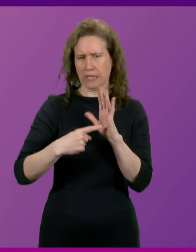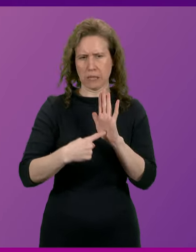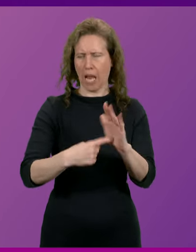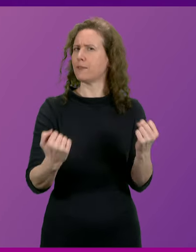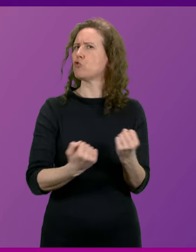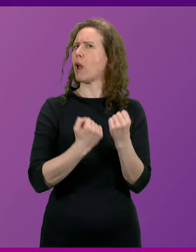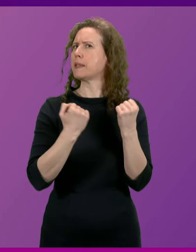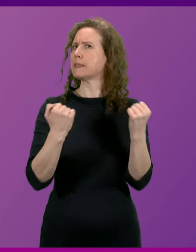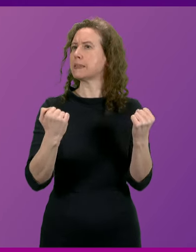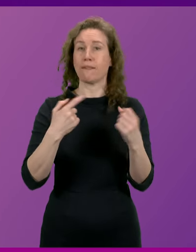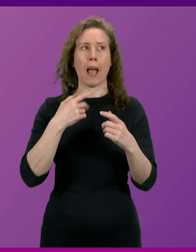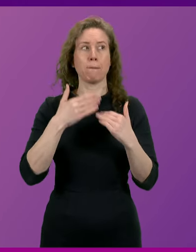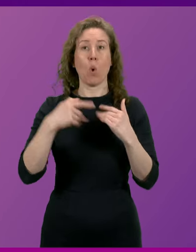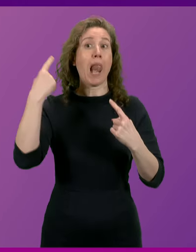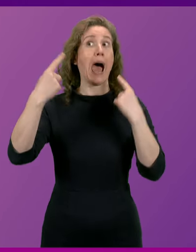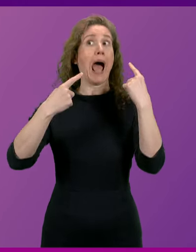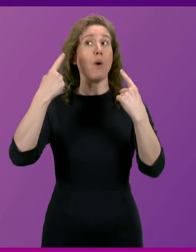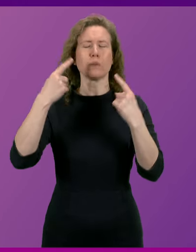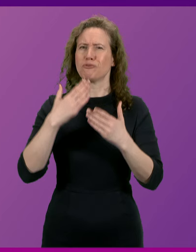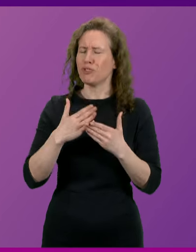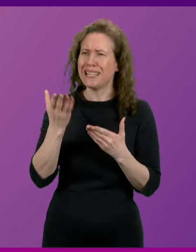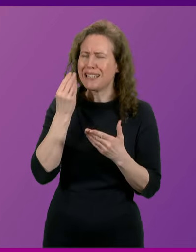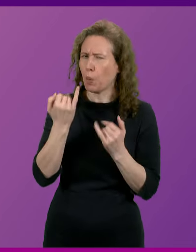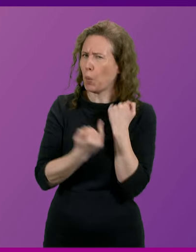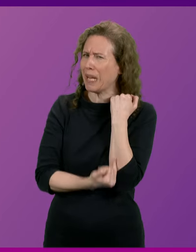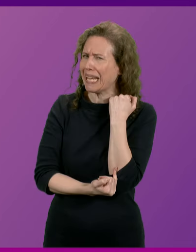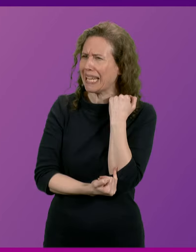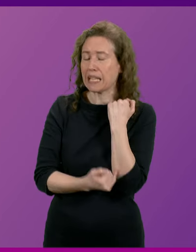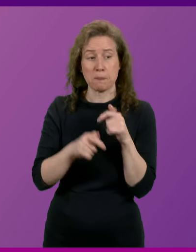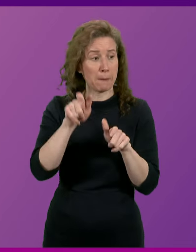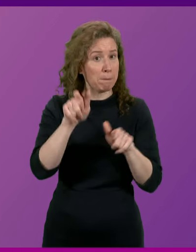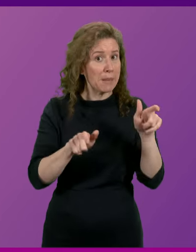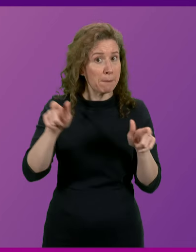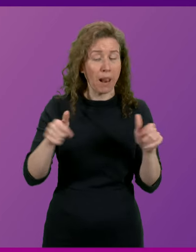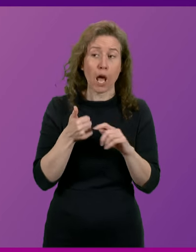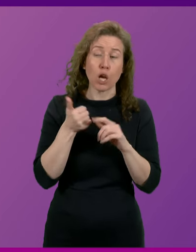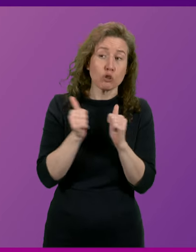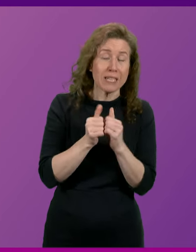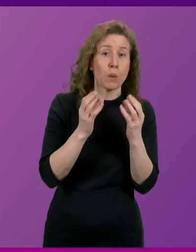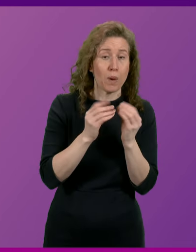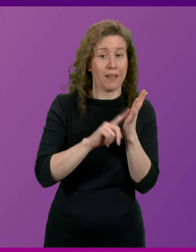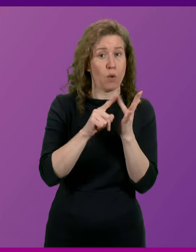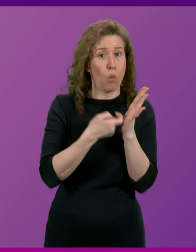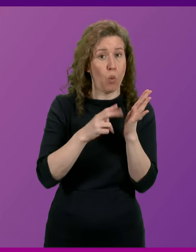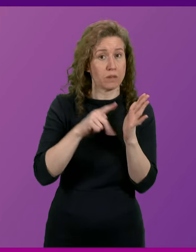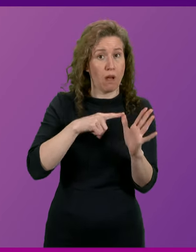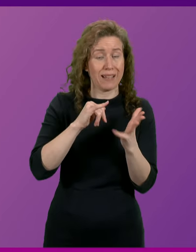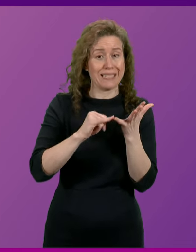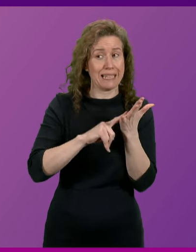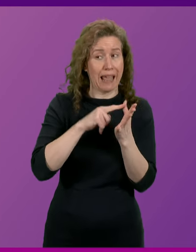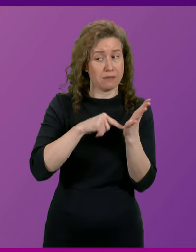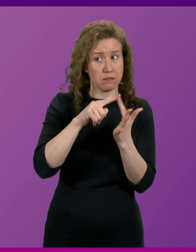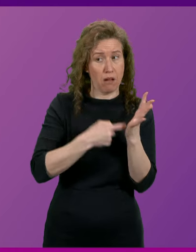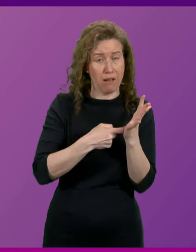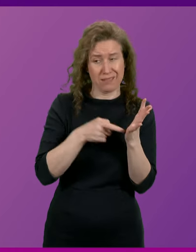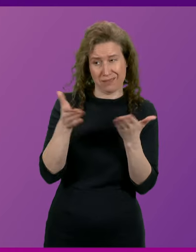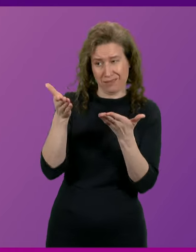The louder he shouts, the weaker he sounds. But for once, people agree with Lorna Slater. He is weak, hopeless